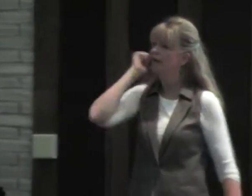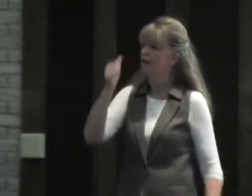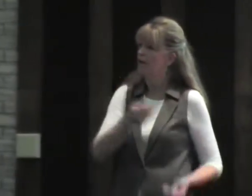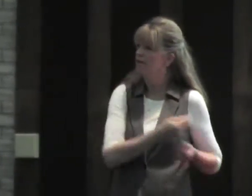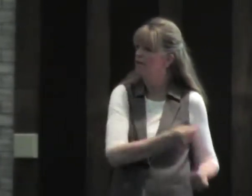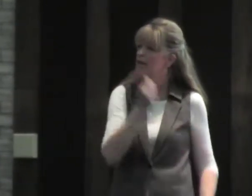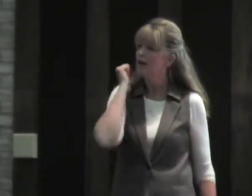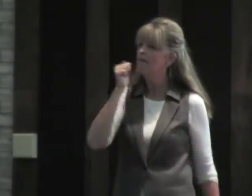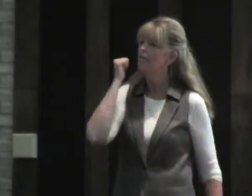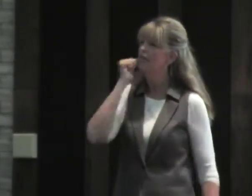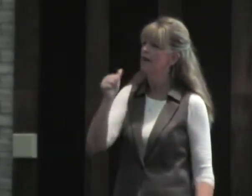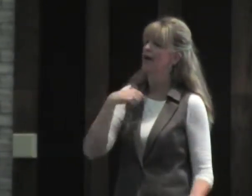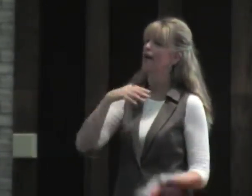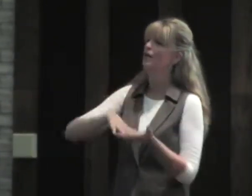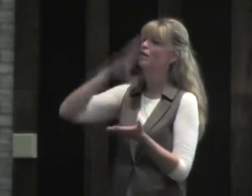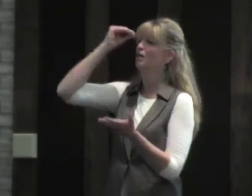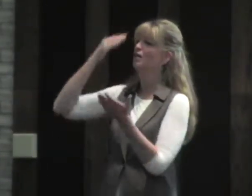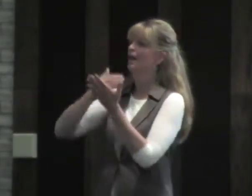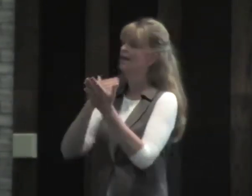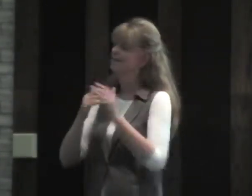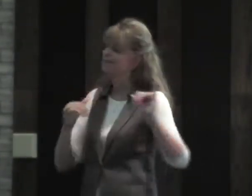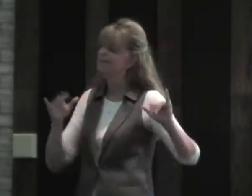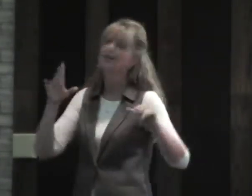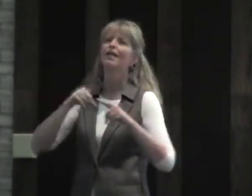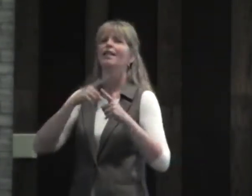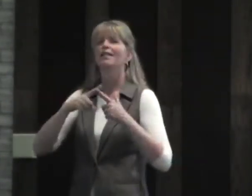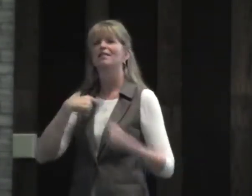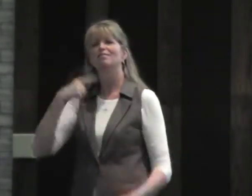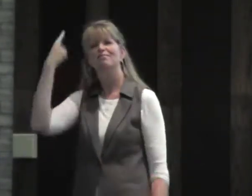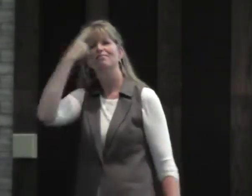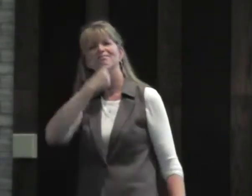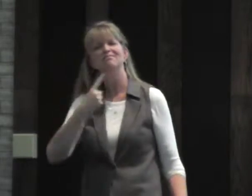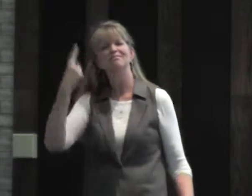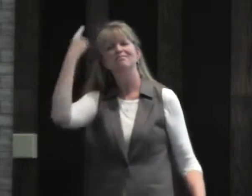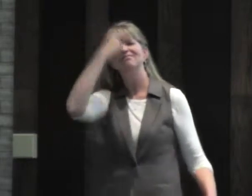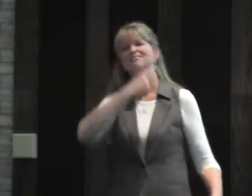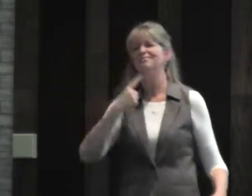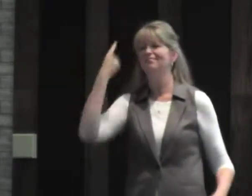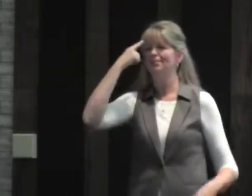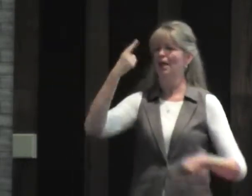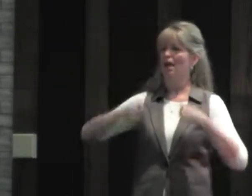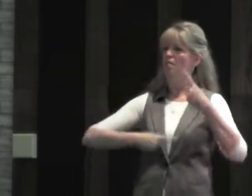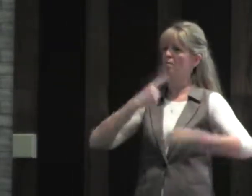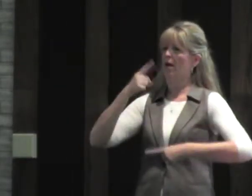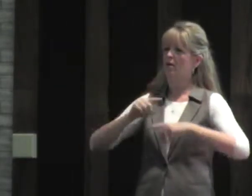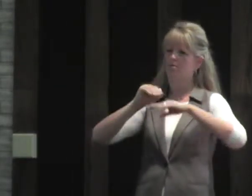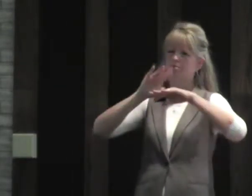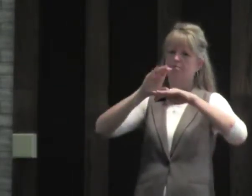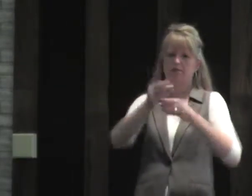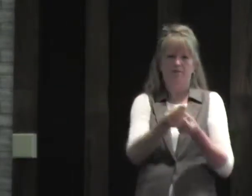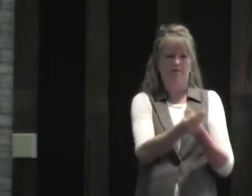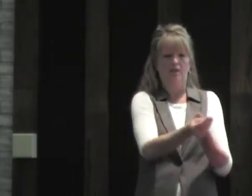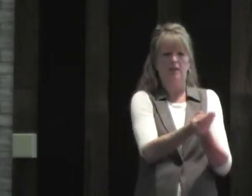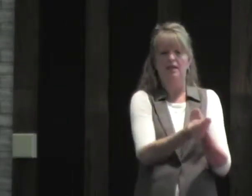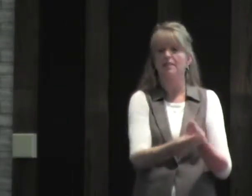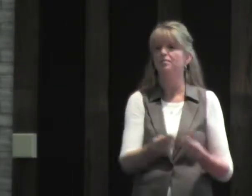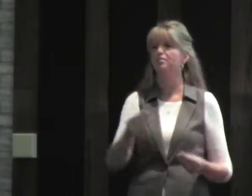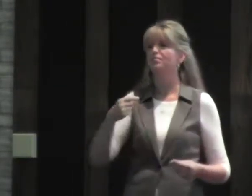You have to charge it every single day. You to feed it every single day. So that was a lesson for me. So that's my lesson today